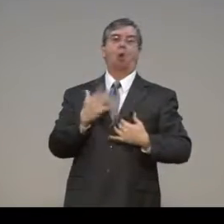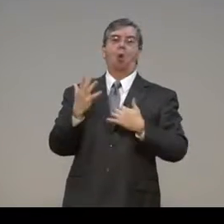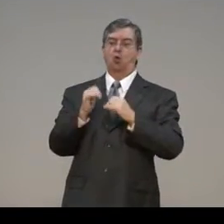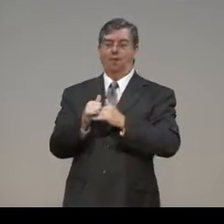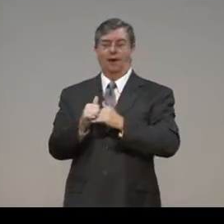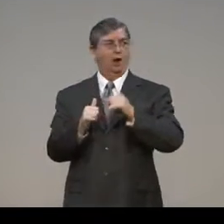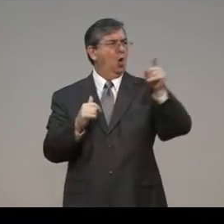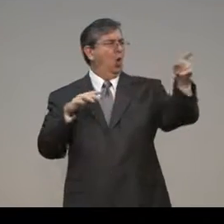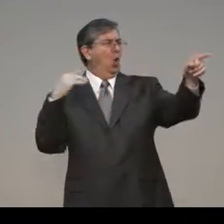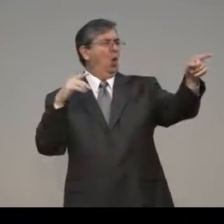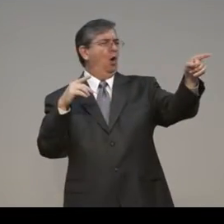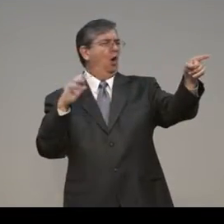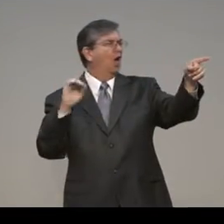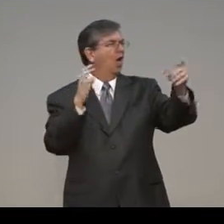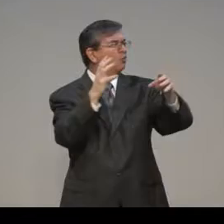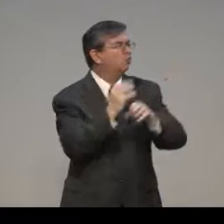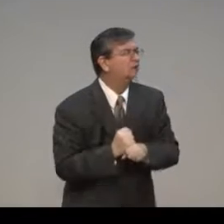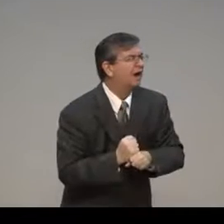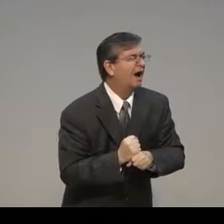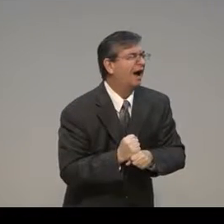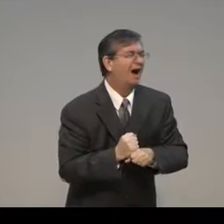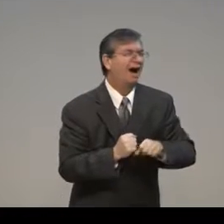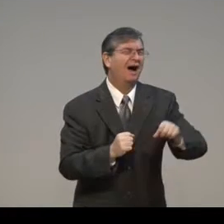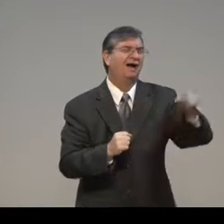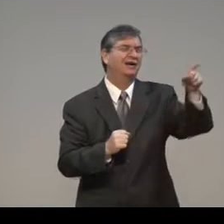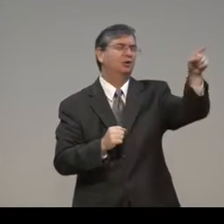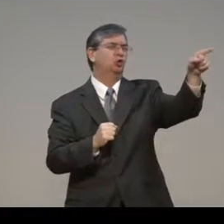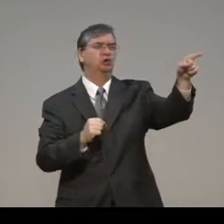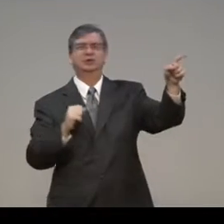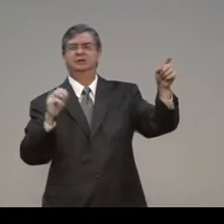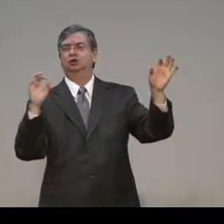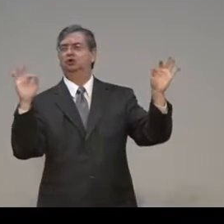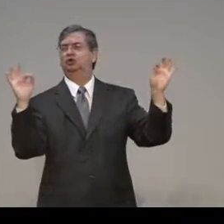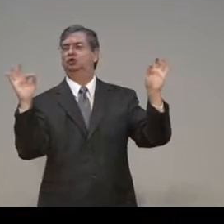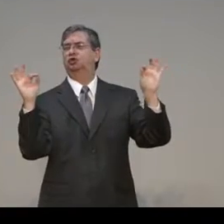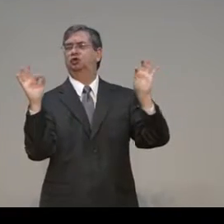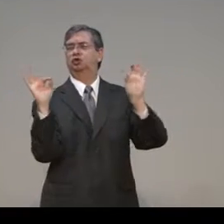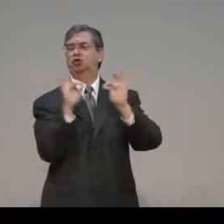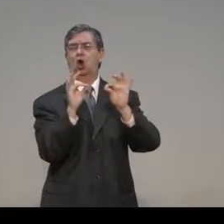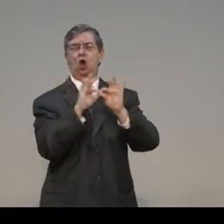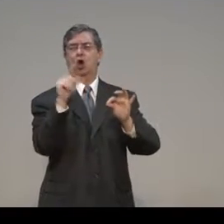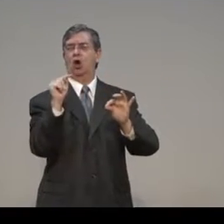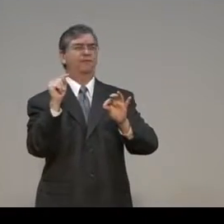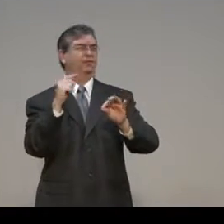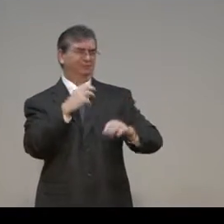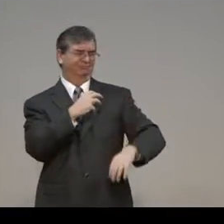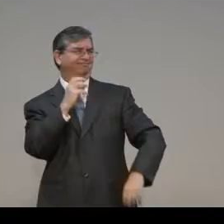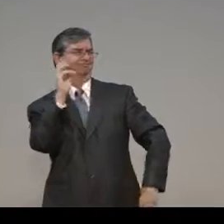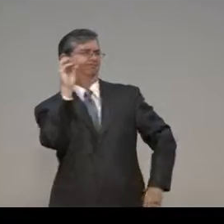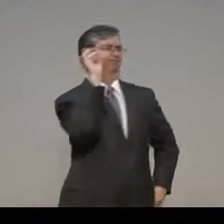But they're just doing their job. They're going along in the war, and something happens, and they help